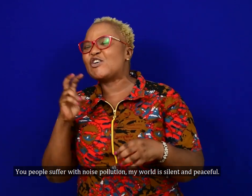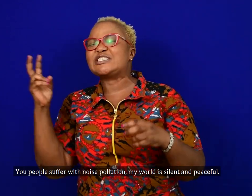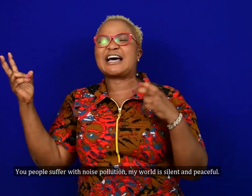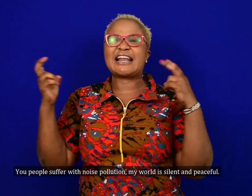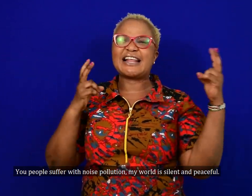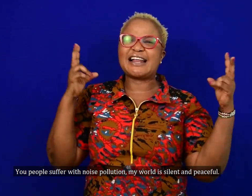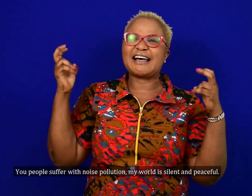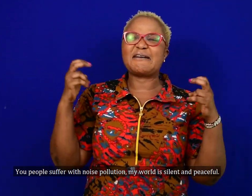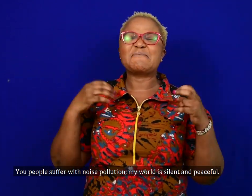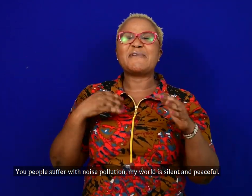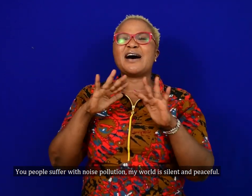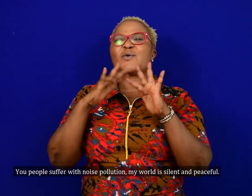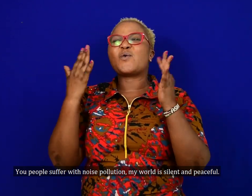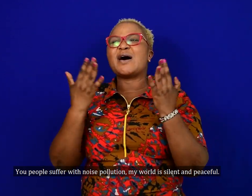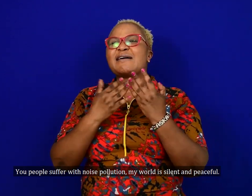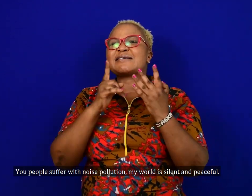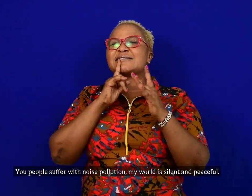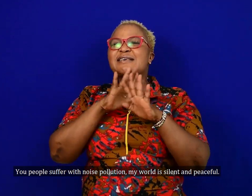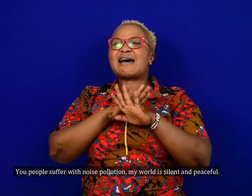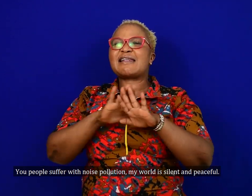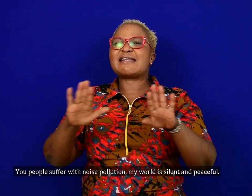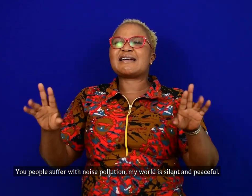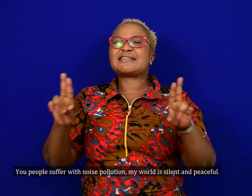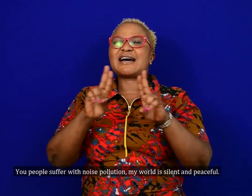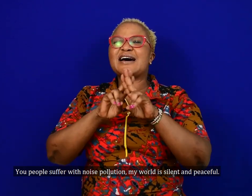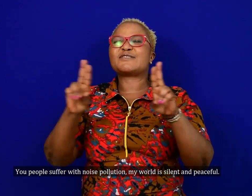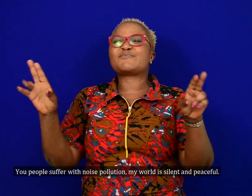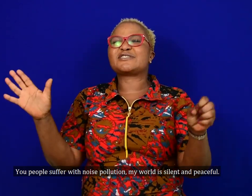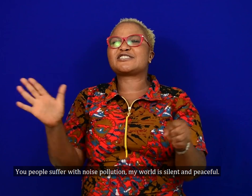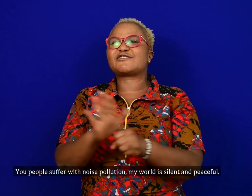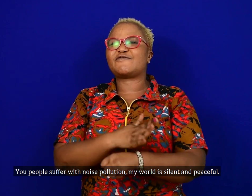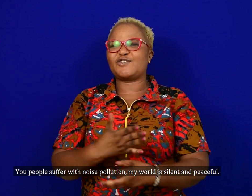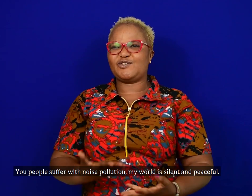with all the noise pollution, but my world is silent and peaceful.